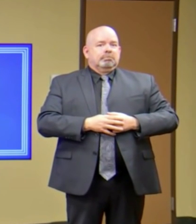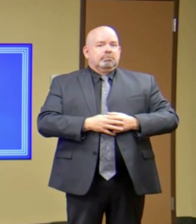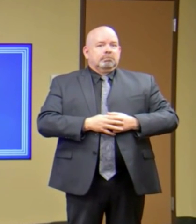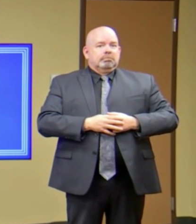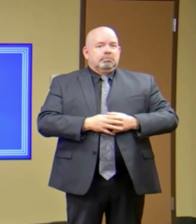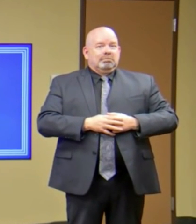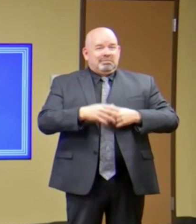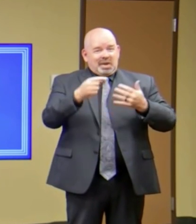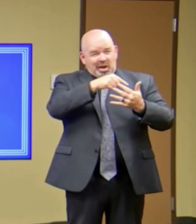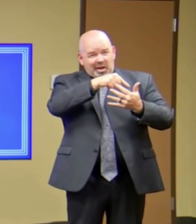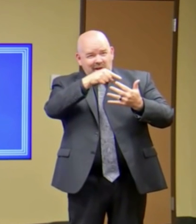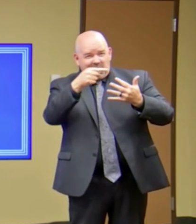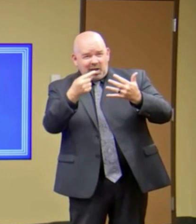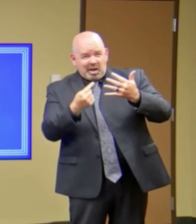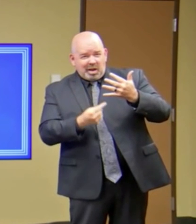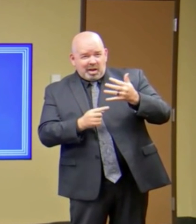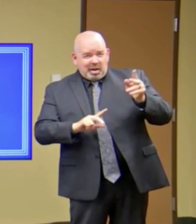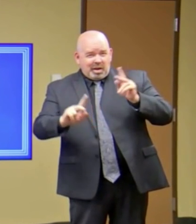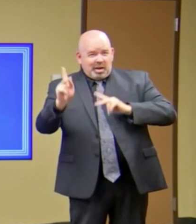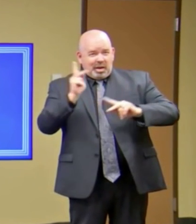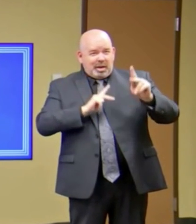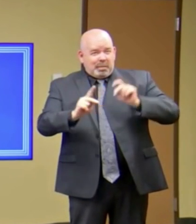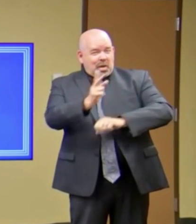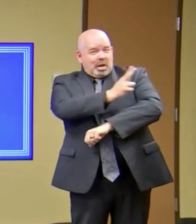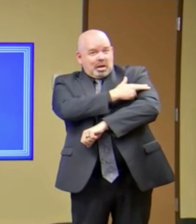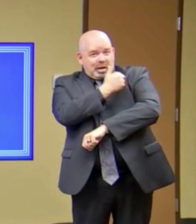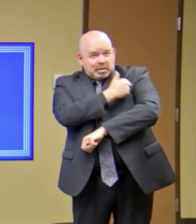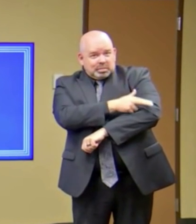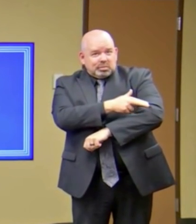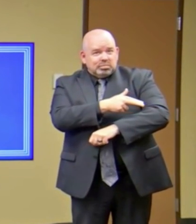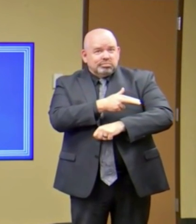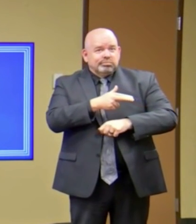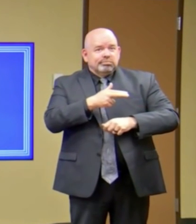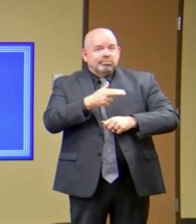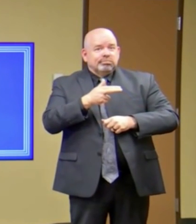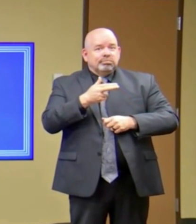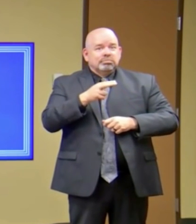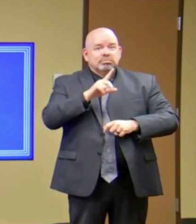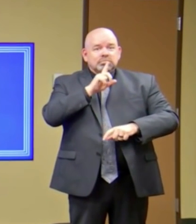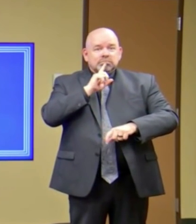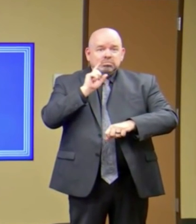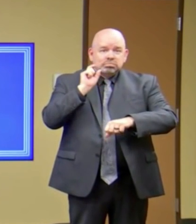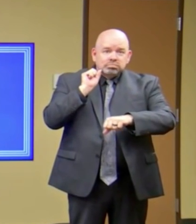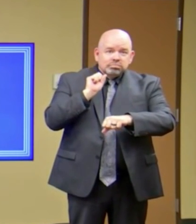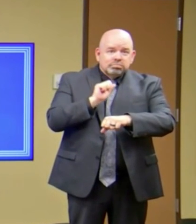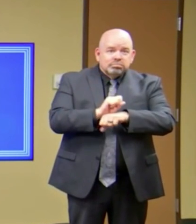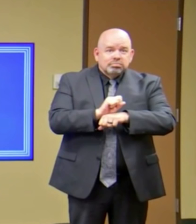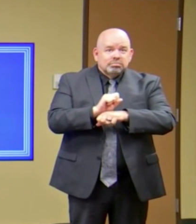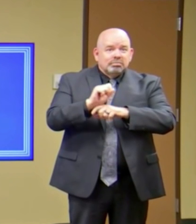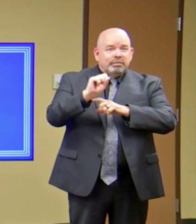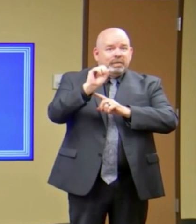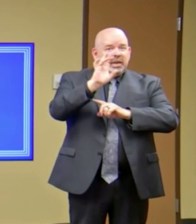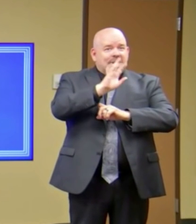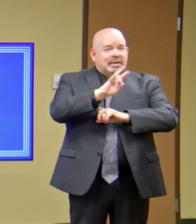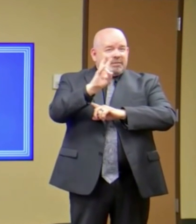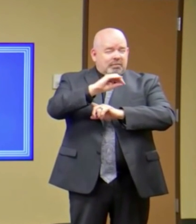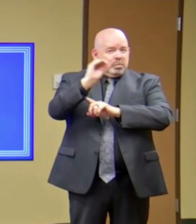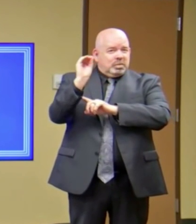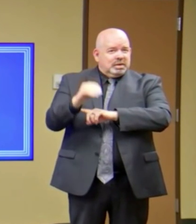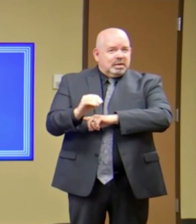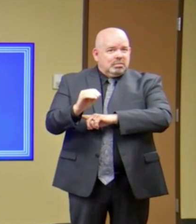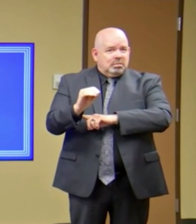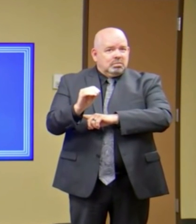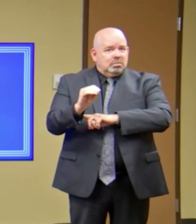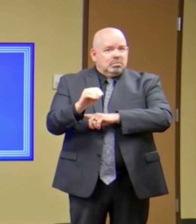hospitalization, who reported employment, okay? 77% have been in critical infrastructure workers